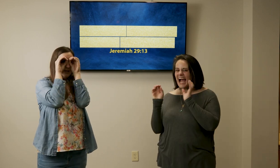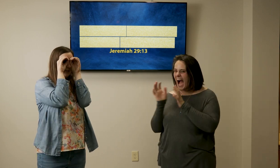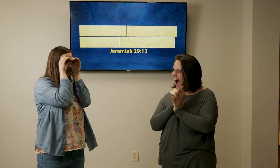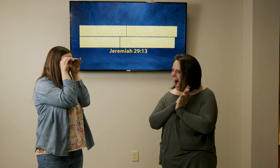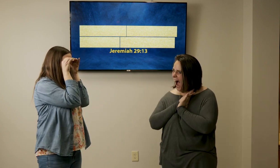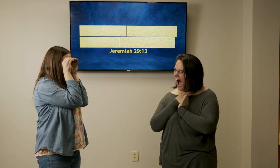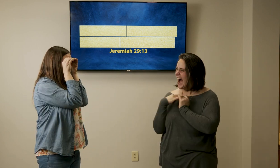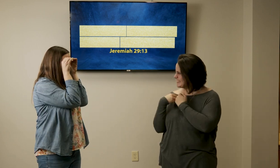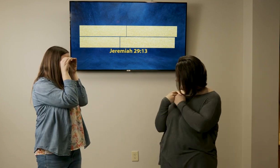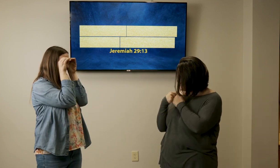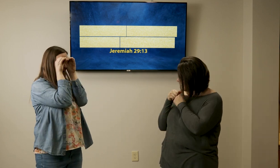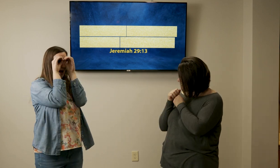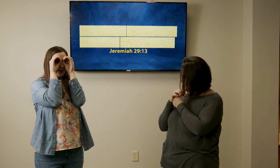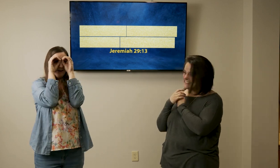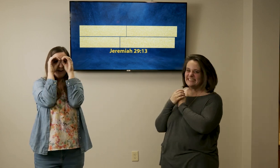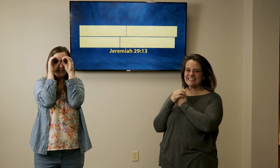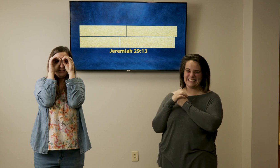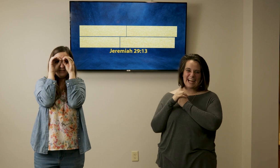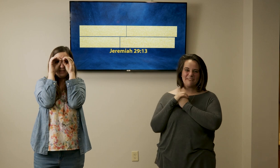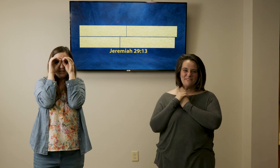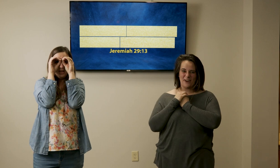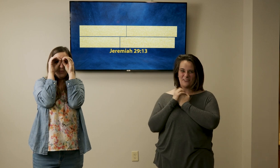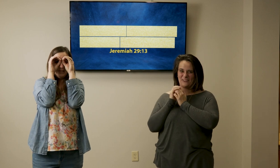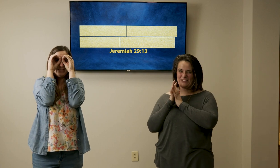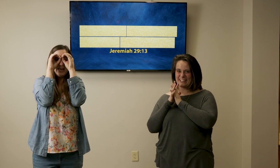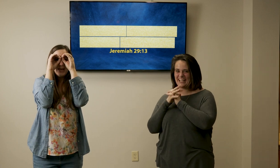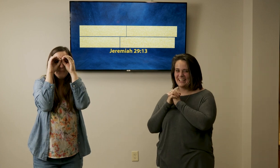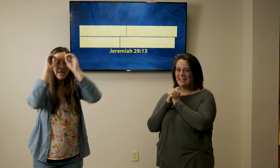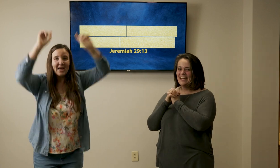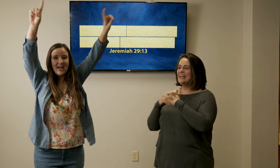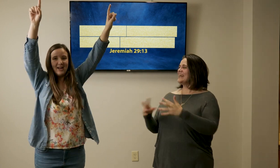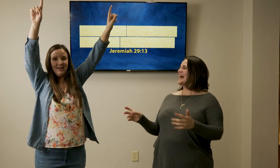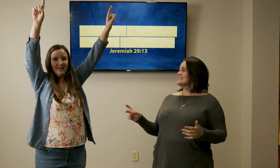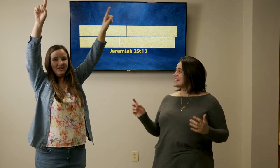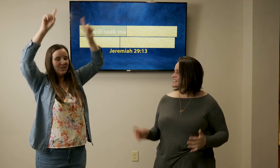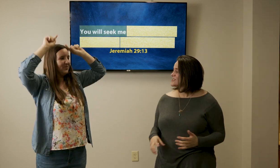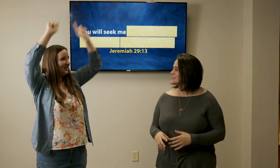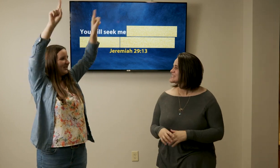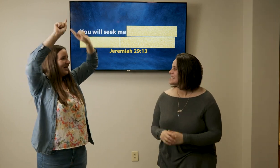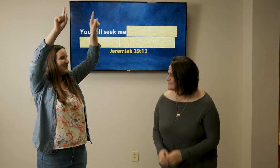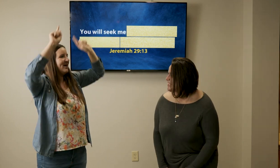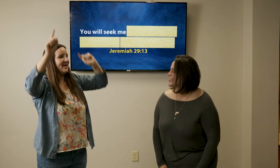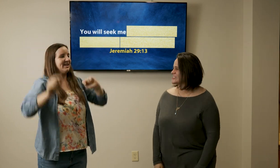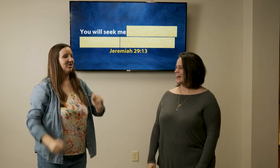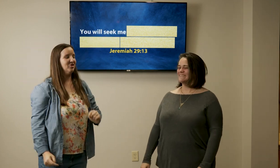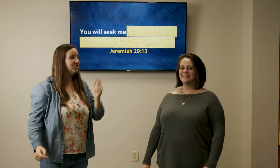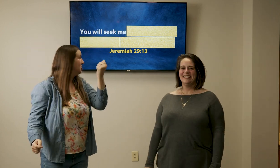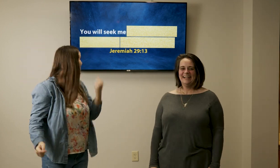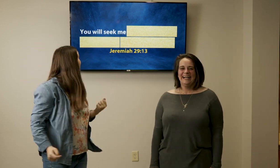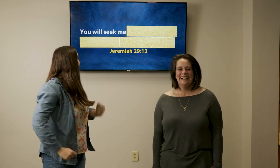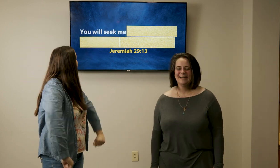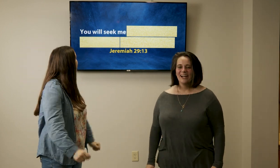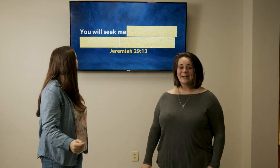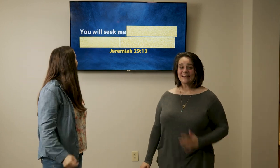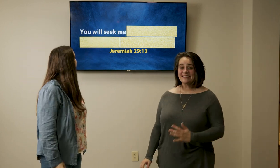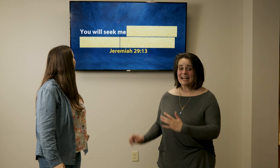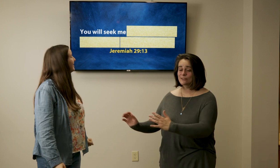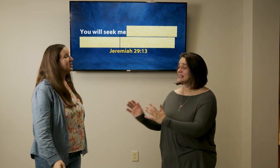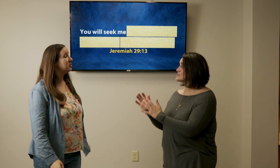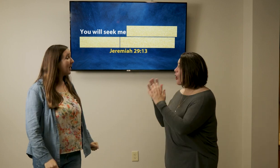uh looking with binoculars yeah you will seek me yes yes you will seek me good job yes okay the next one is do